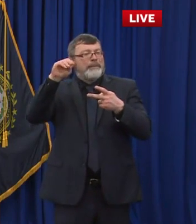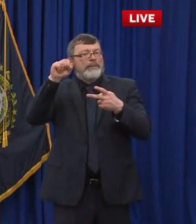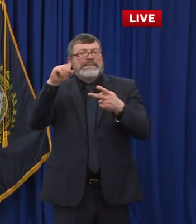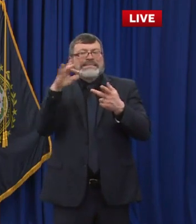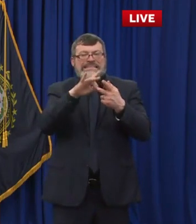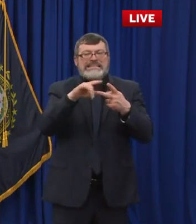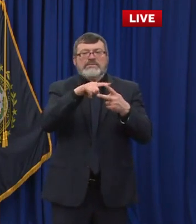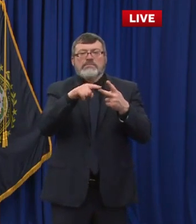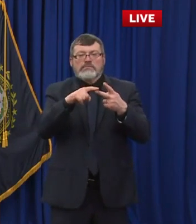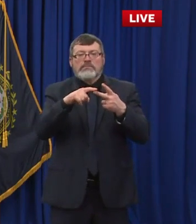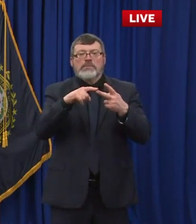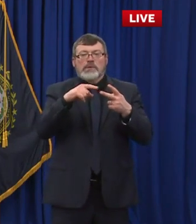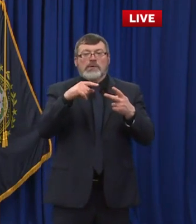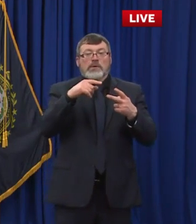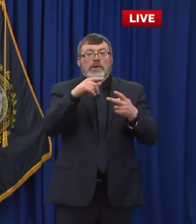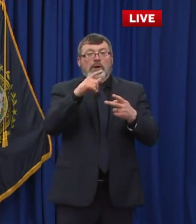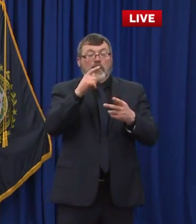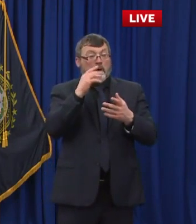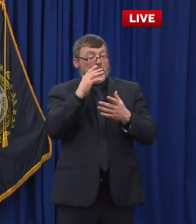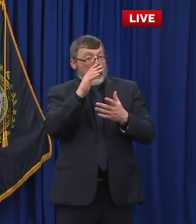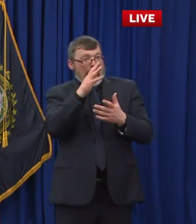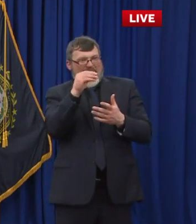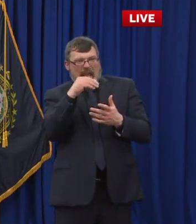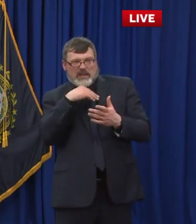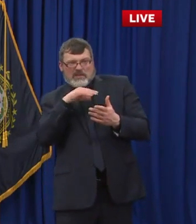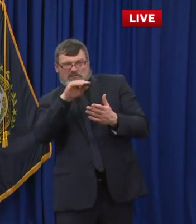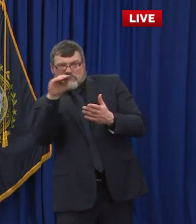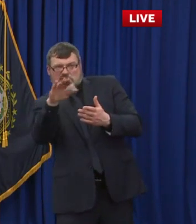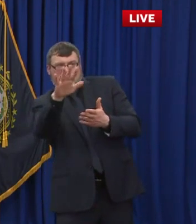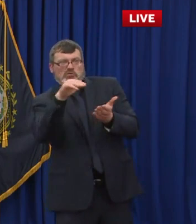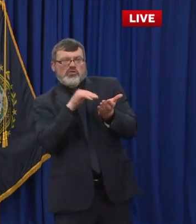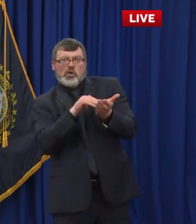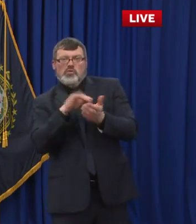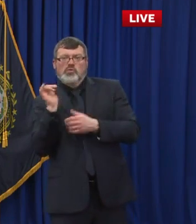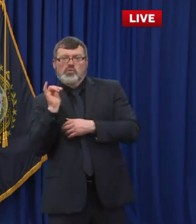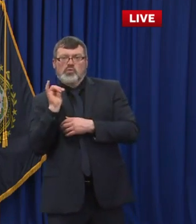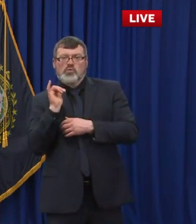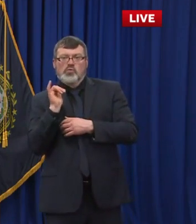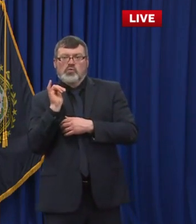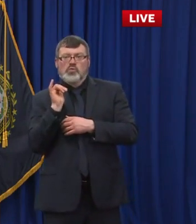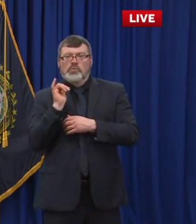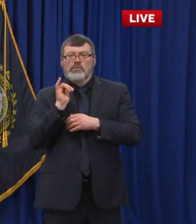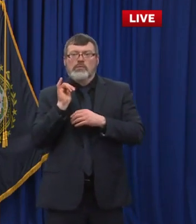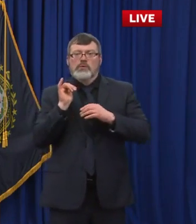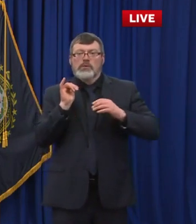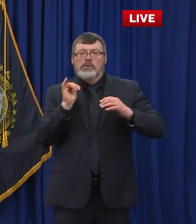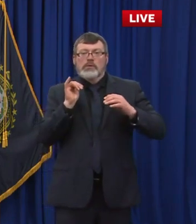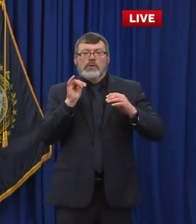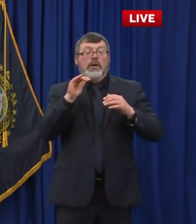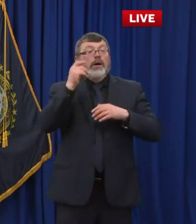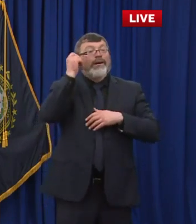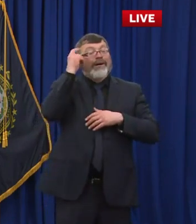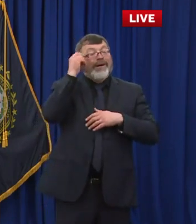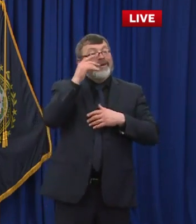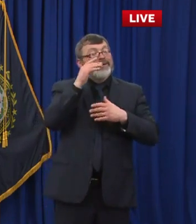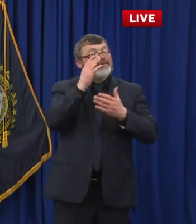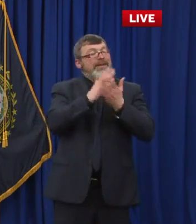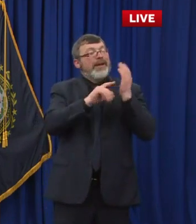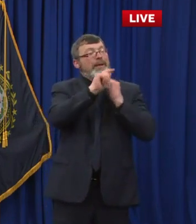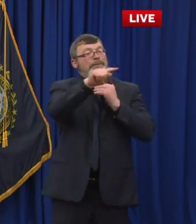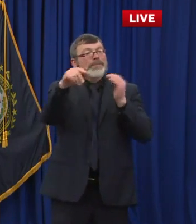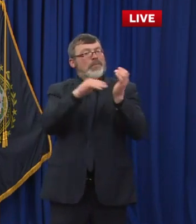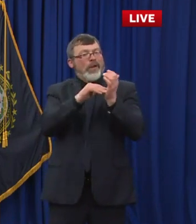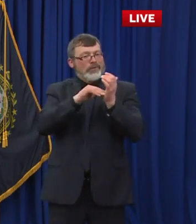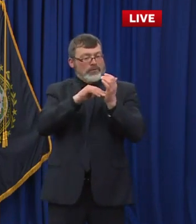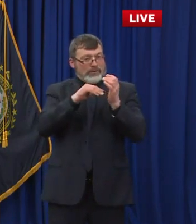information. A lot of times doctors will pre-register them, but they don't have their email or the doctor didn't have the best phone number for them. So when they pre-register them,